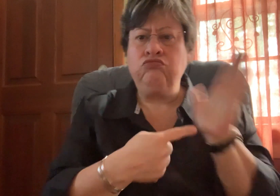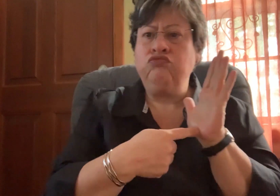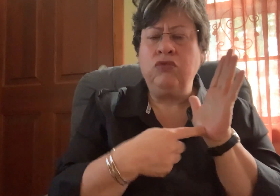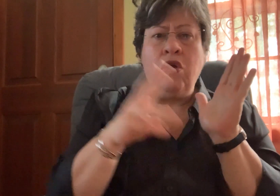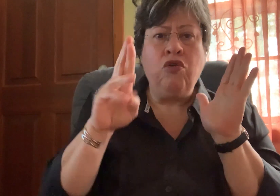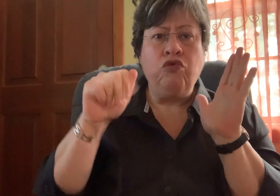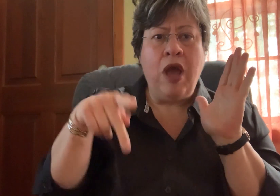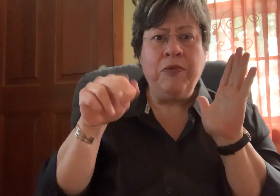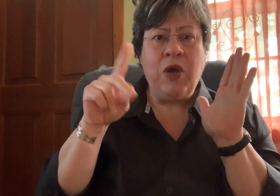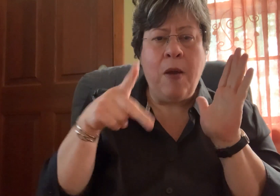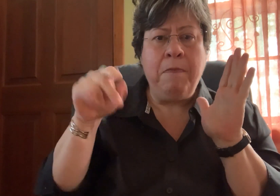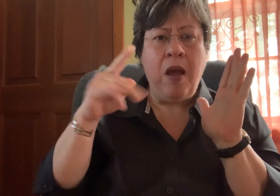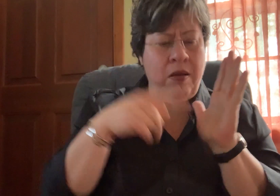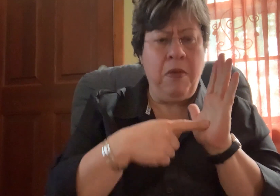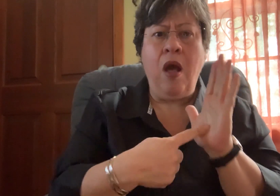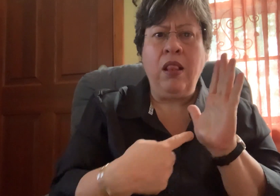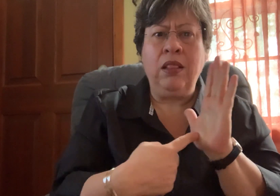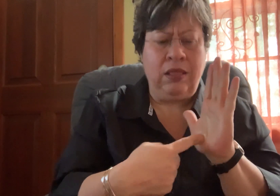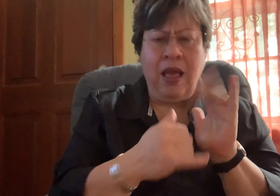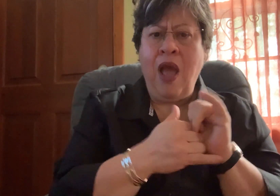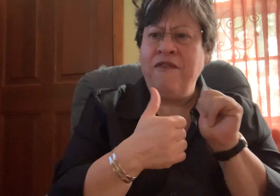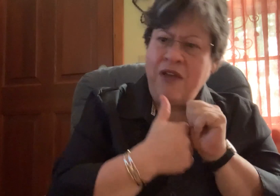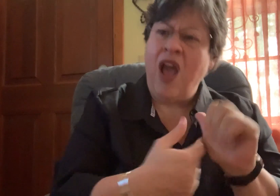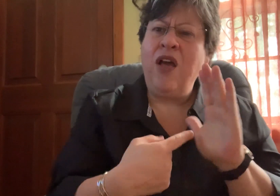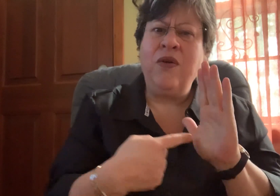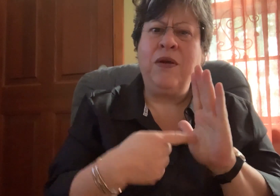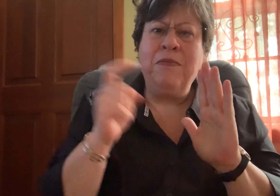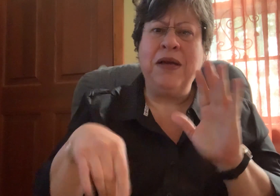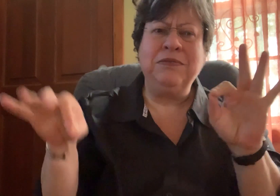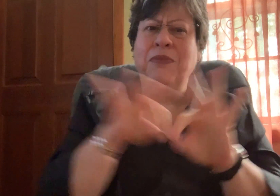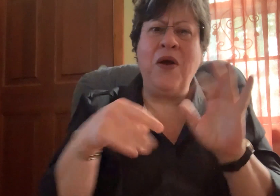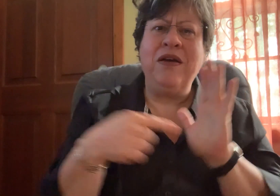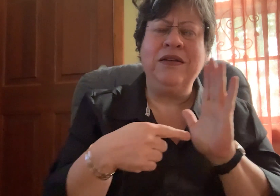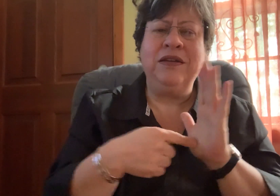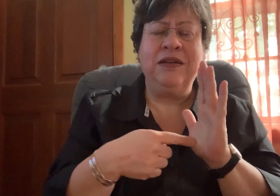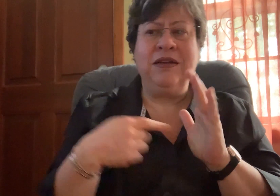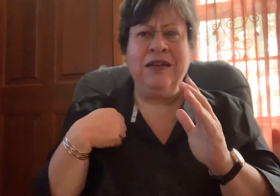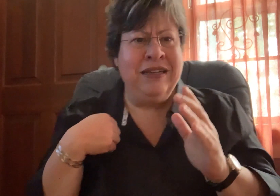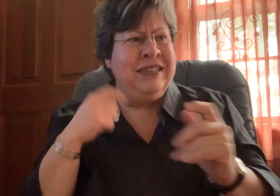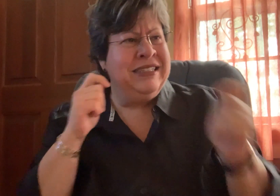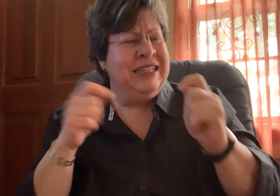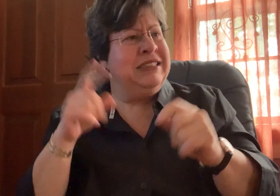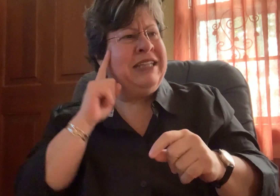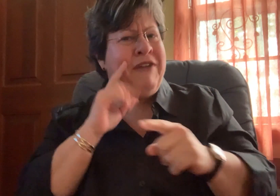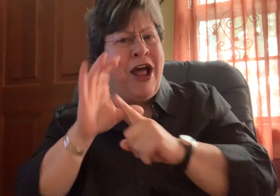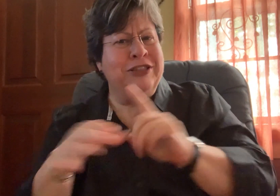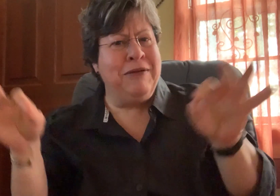brought the expertise in Wraparound and the principles for the provision of those specialized services. We brought the expertise in the